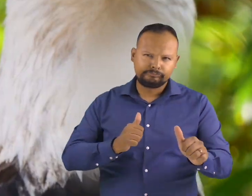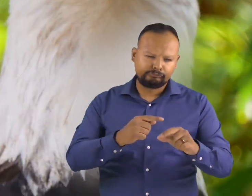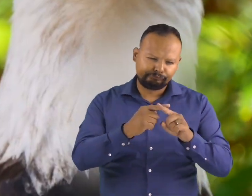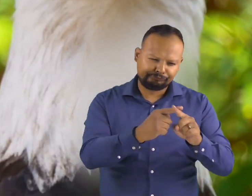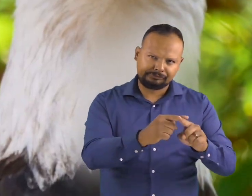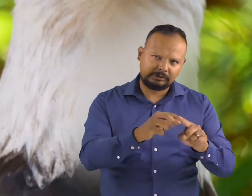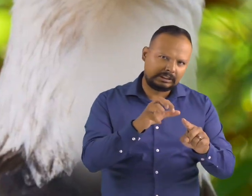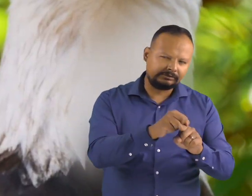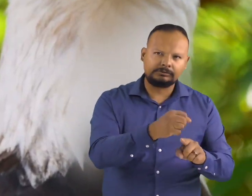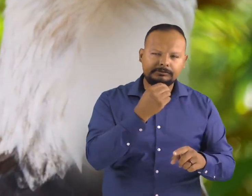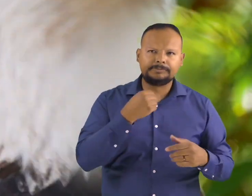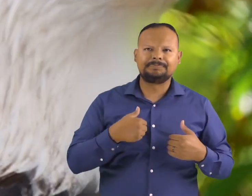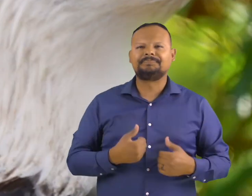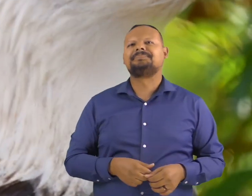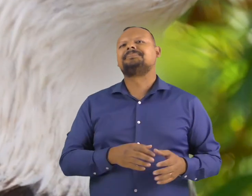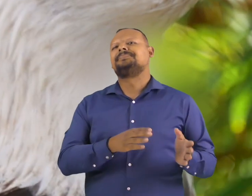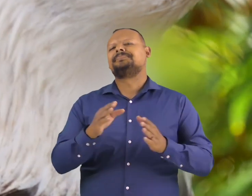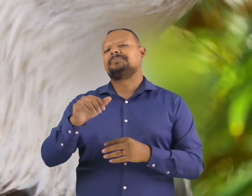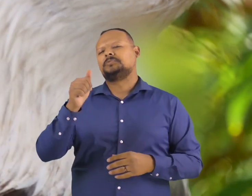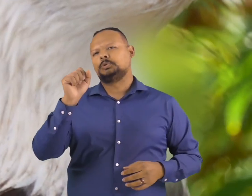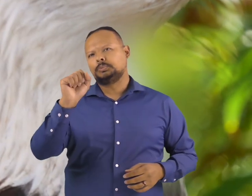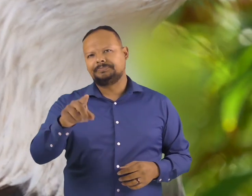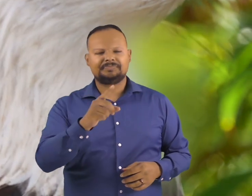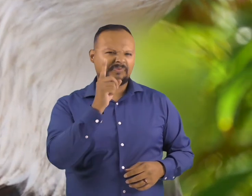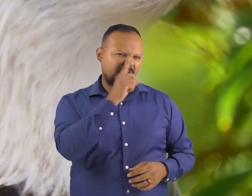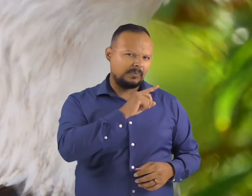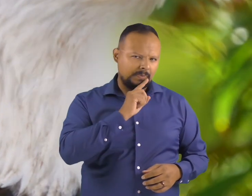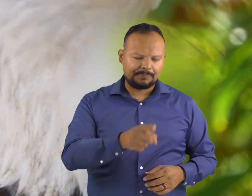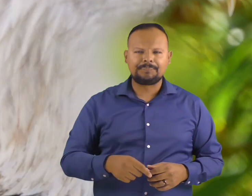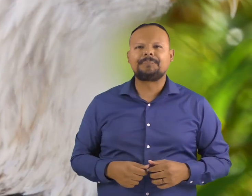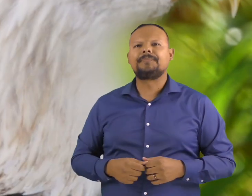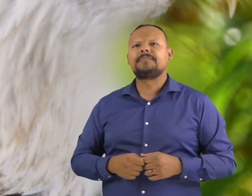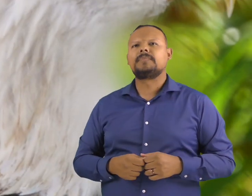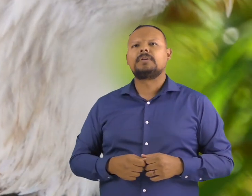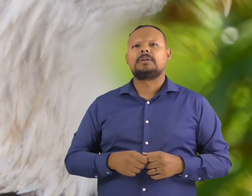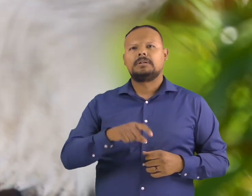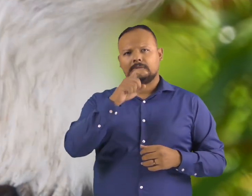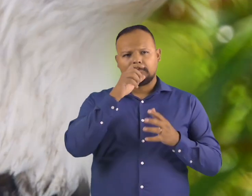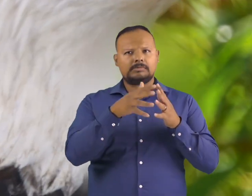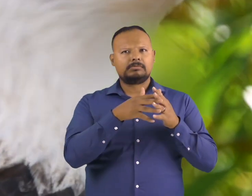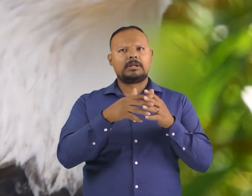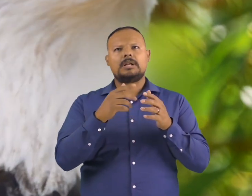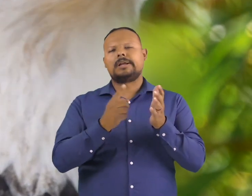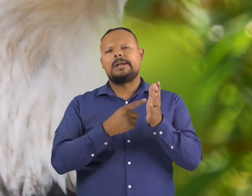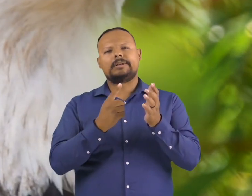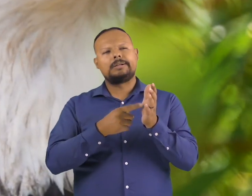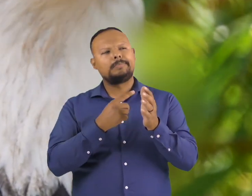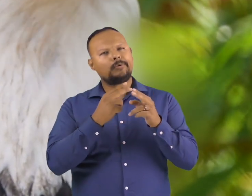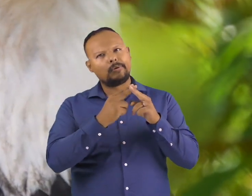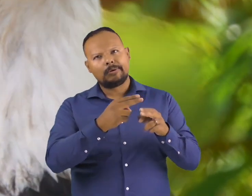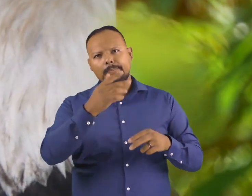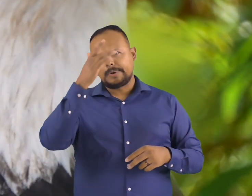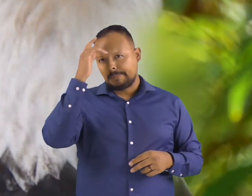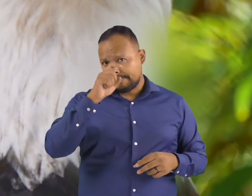True or false An American Eagle is sometimes called a bald eagle.